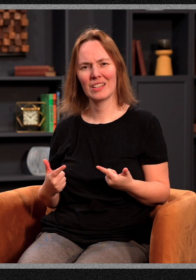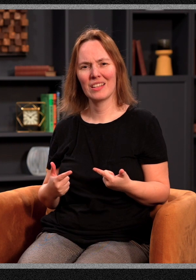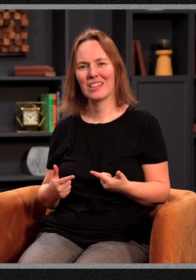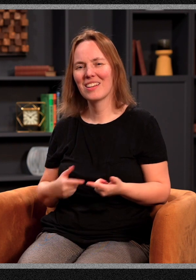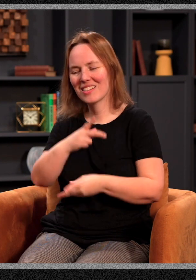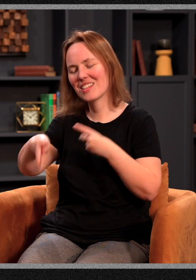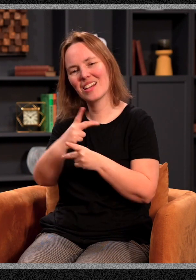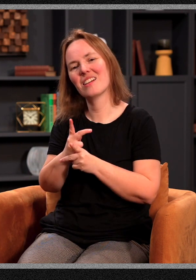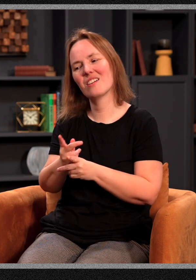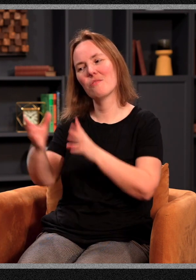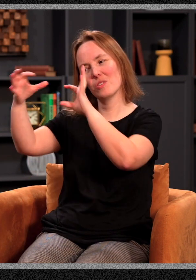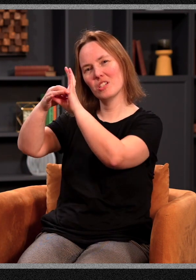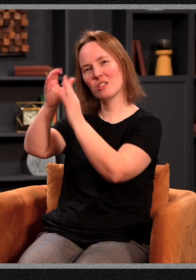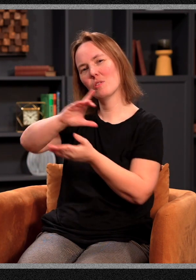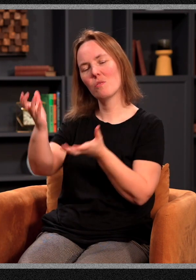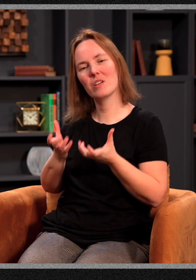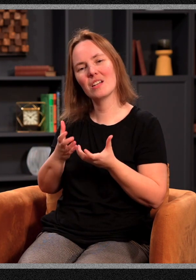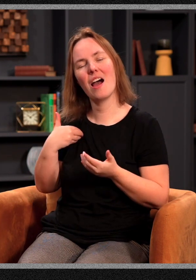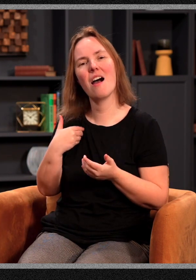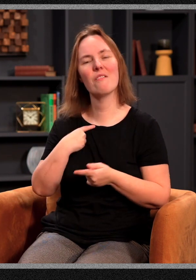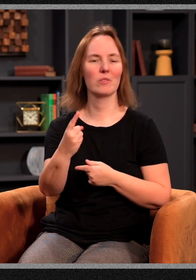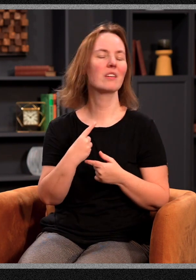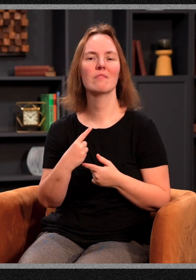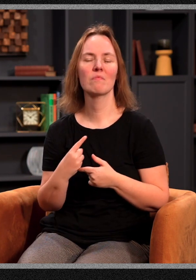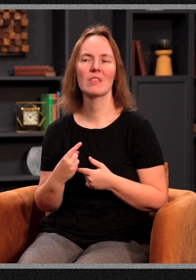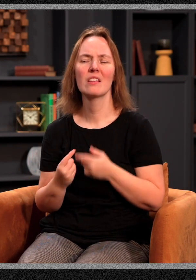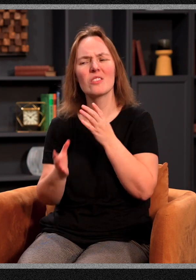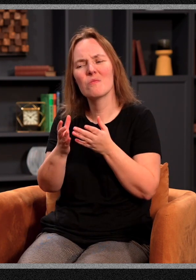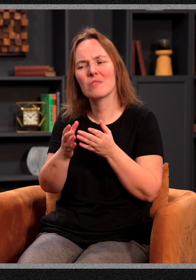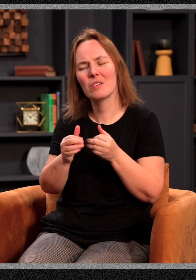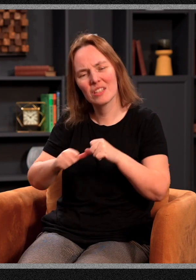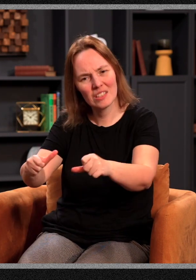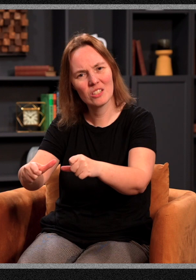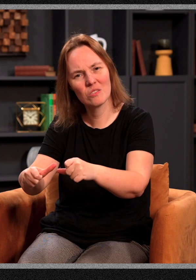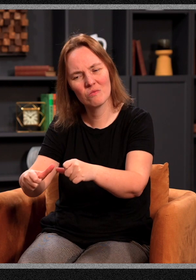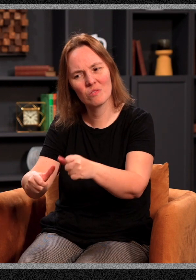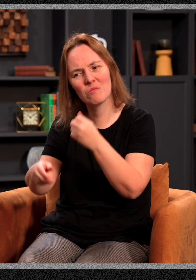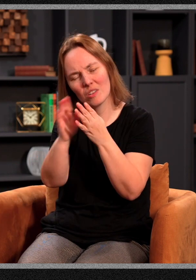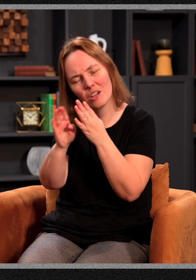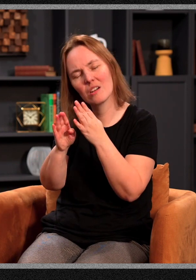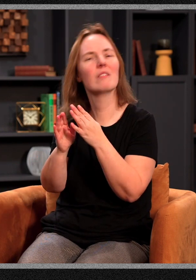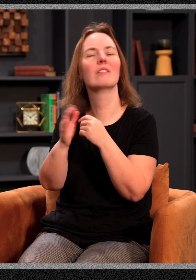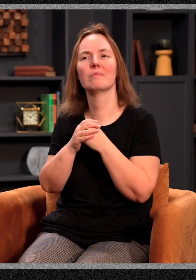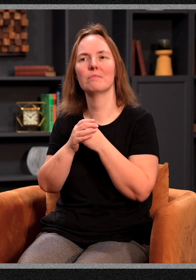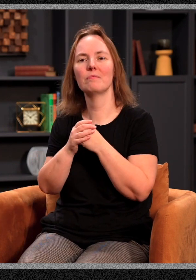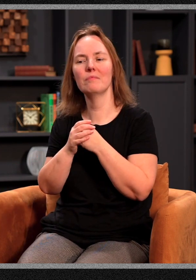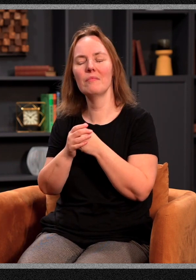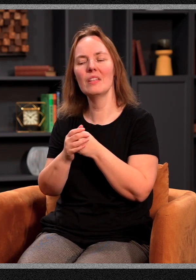relationship the Lord wants to have with us. This morning, I want to talk about that as well, or continue along that vein a little bit. And I want to